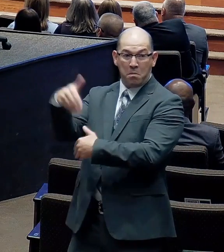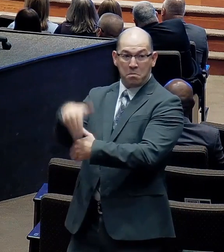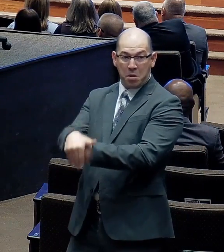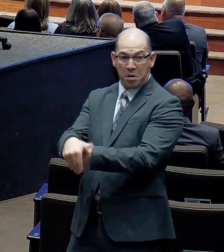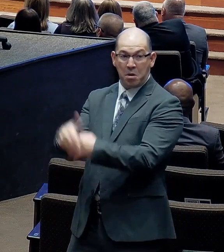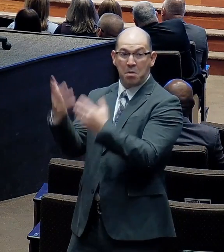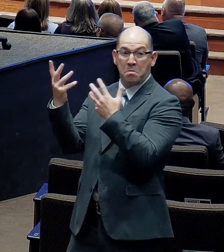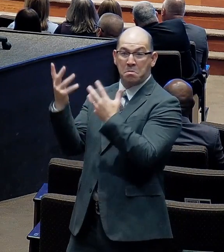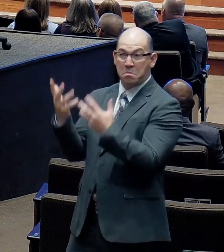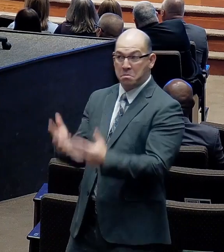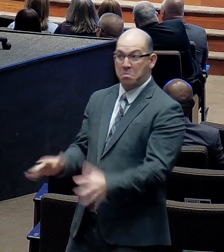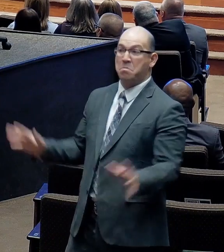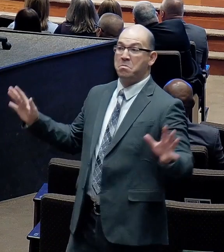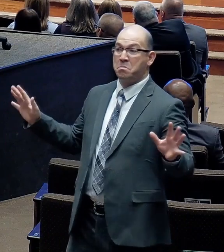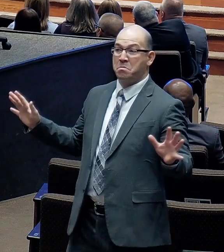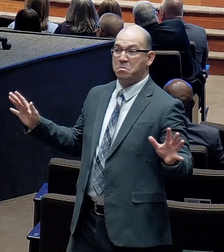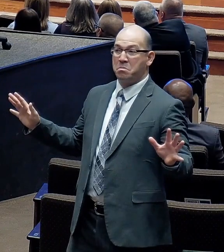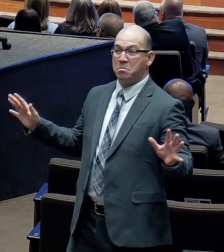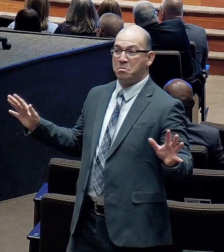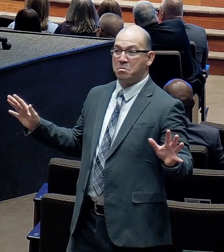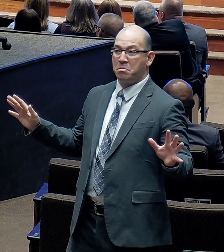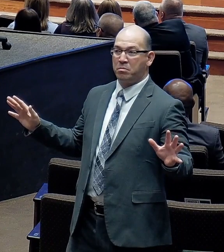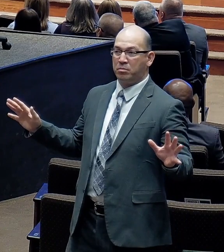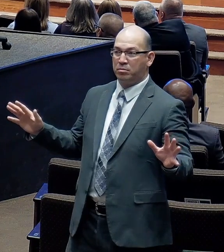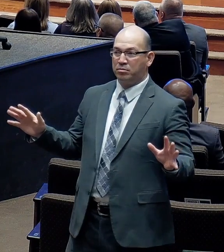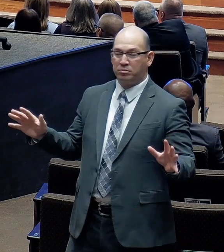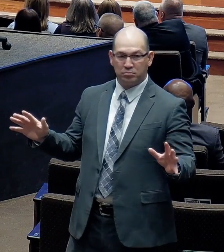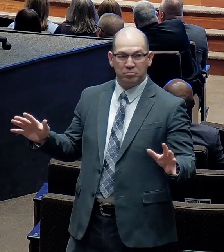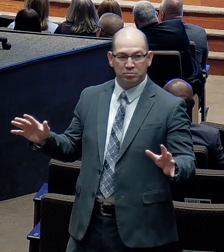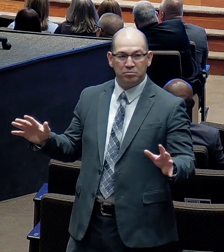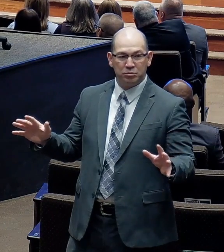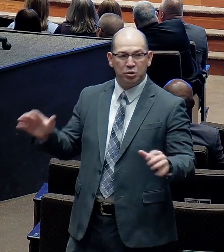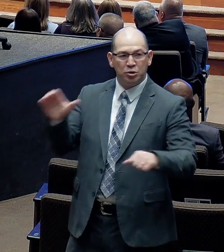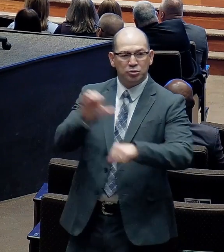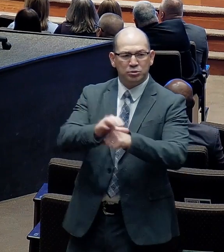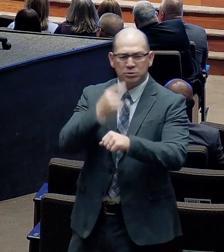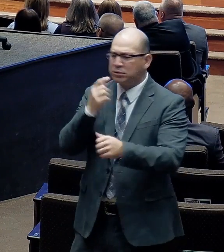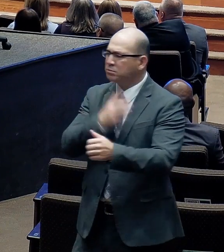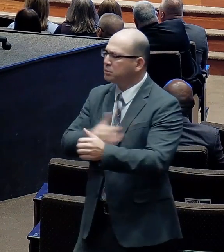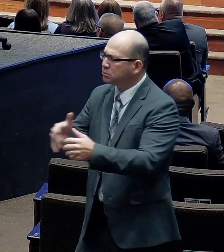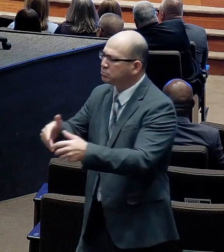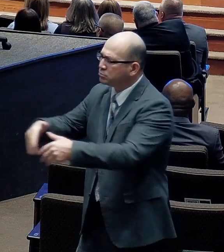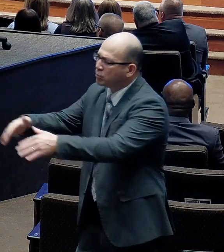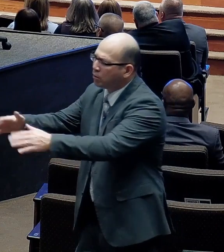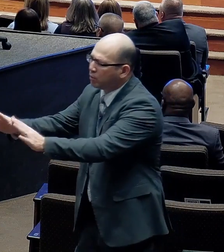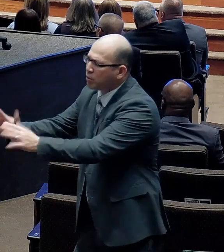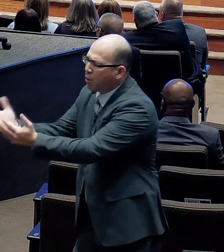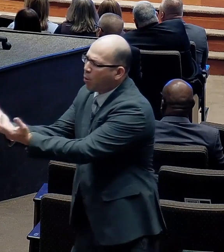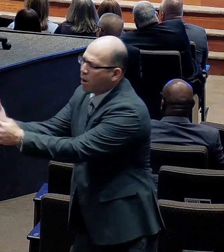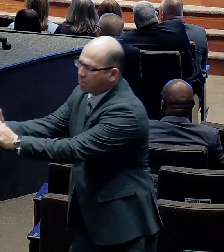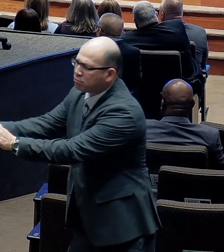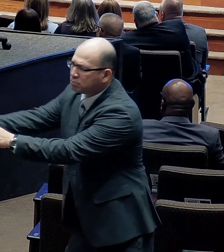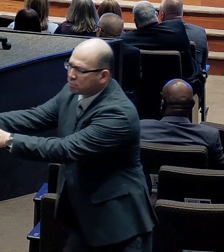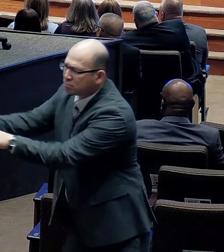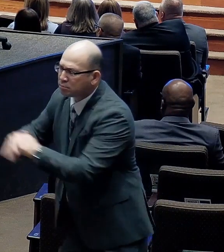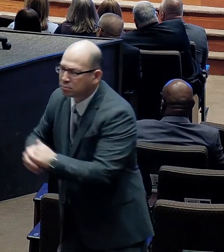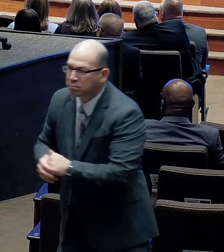The family was asked to leave the room for a few minutes. And after a few minutes, A man came and said to them,